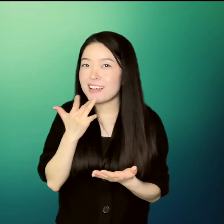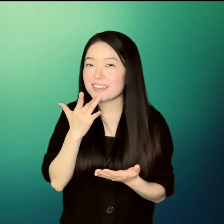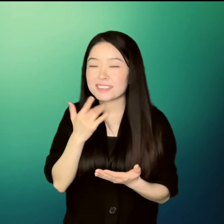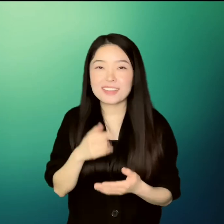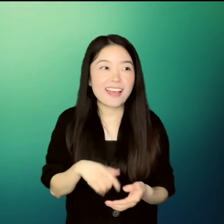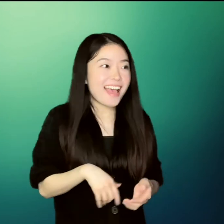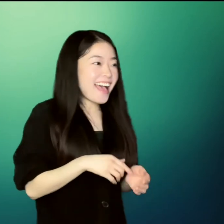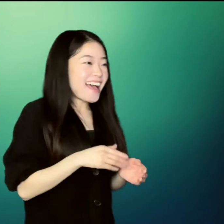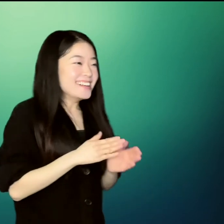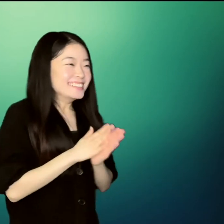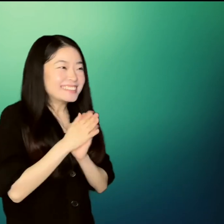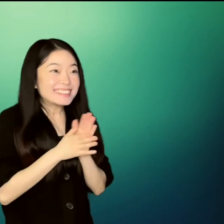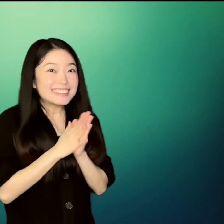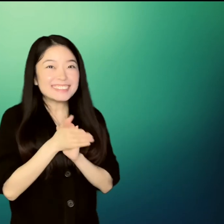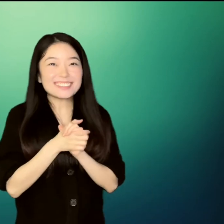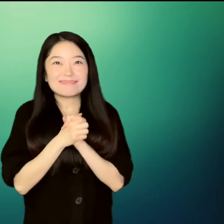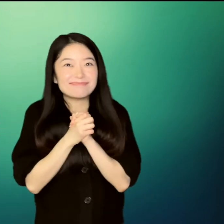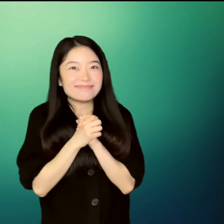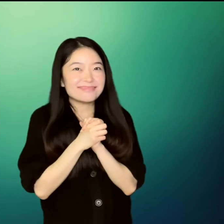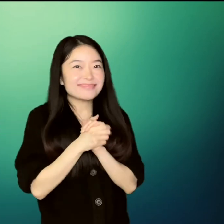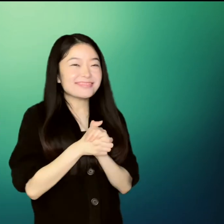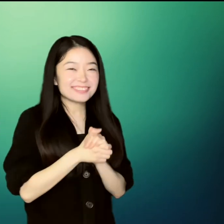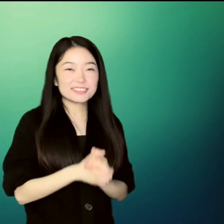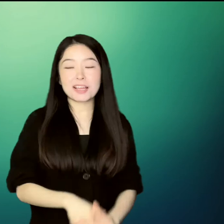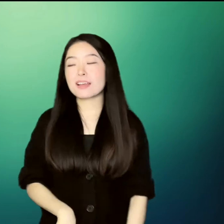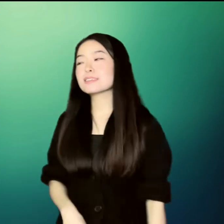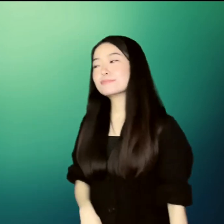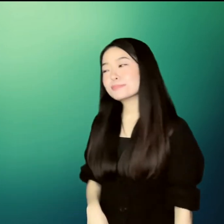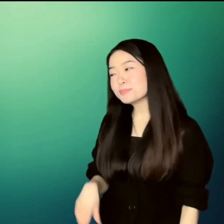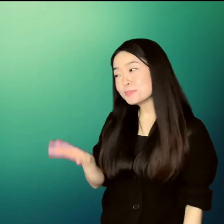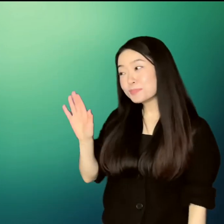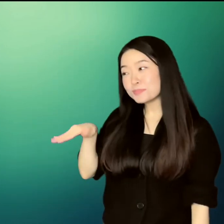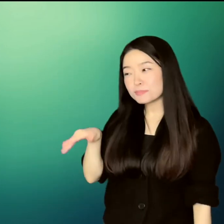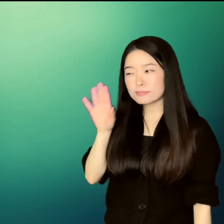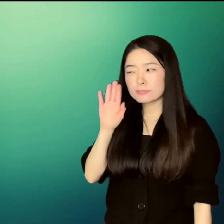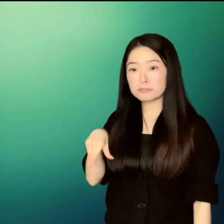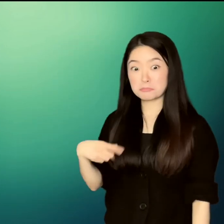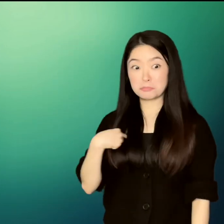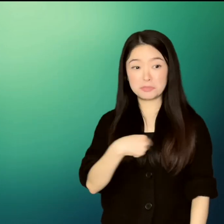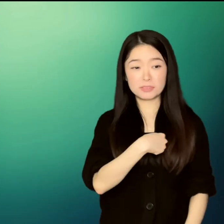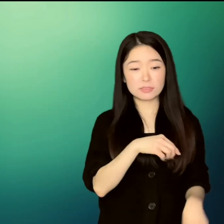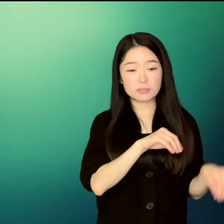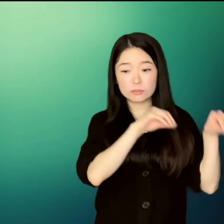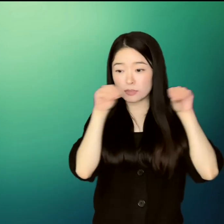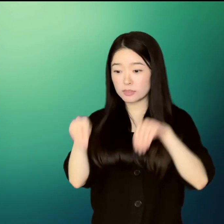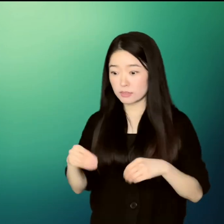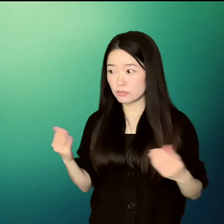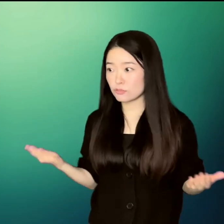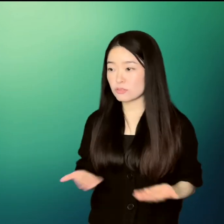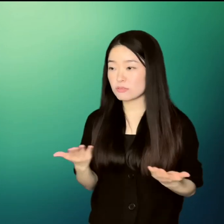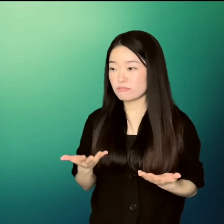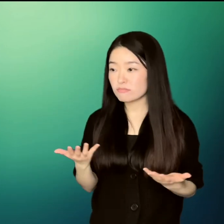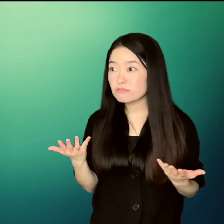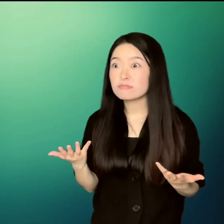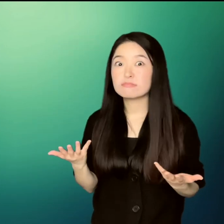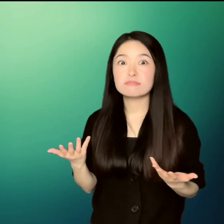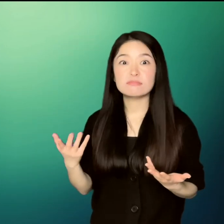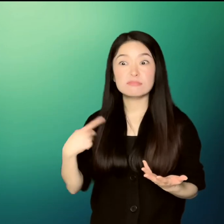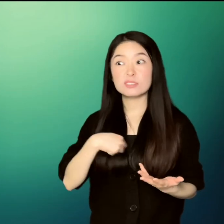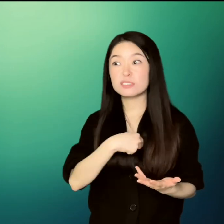Un He smile. Just because we moved to America, her mother said, doesn't mean we stop